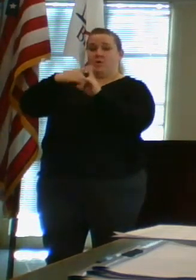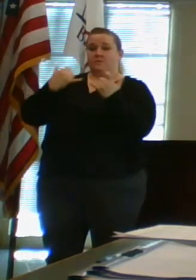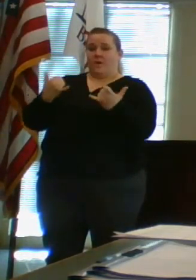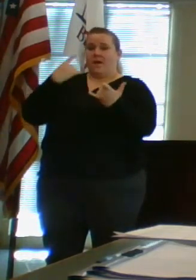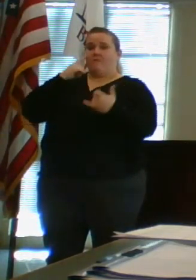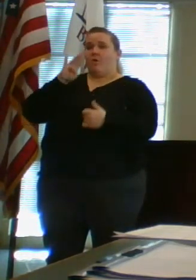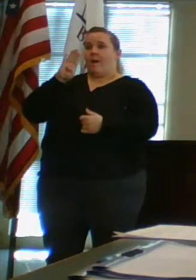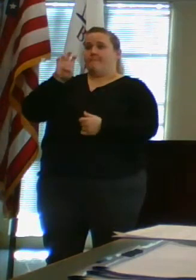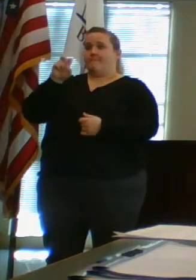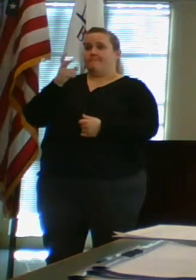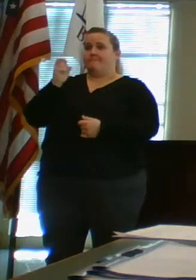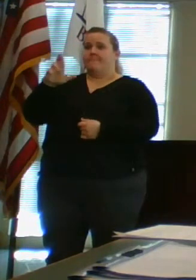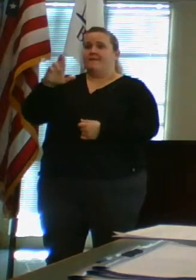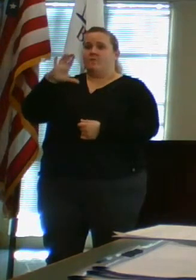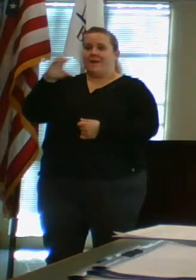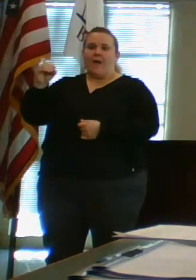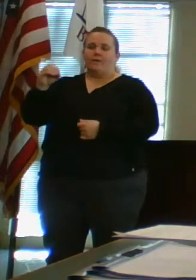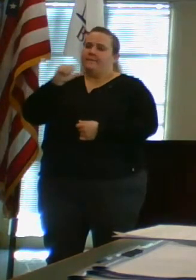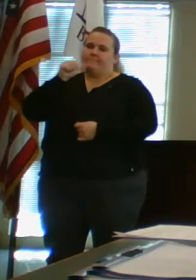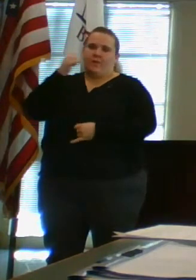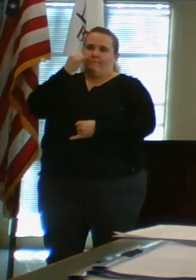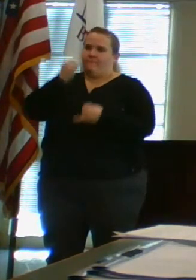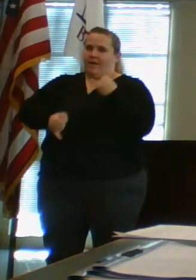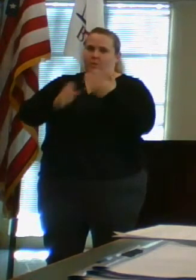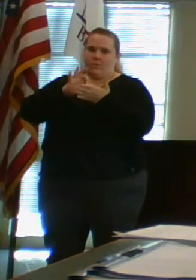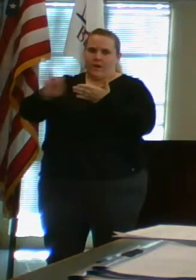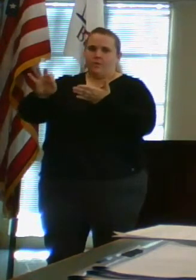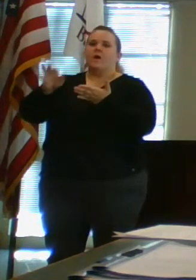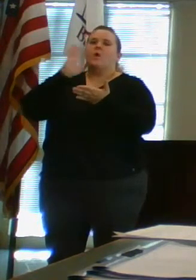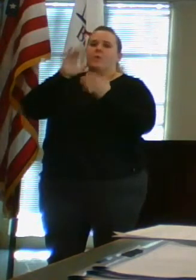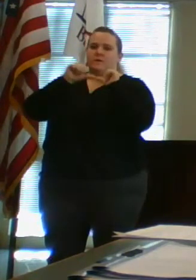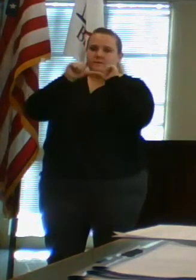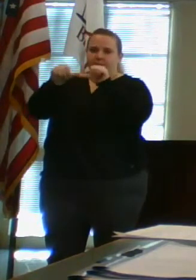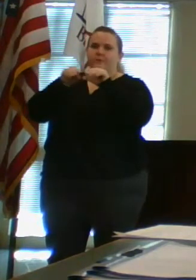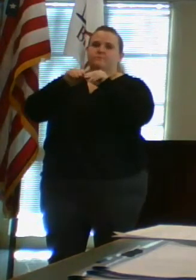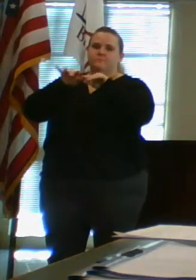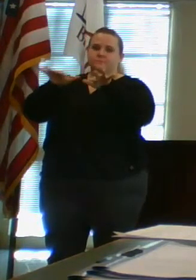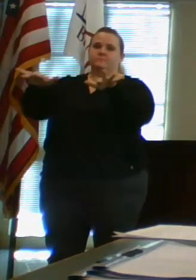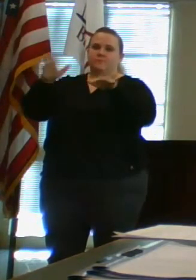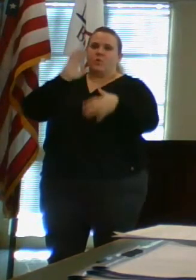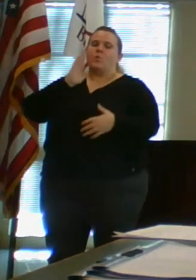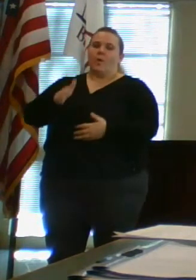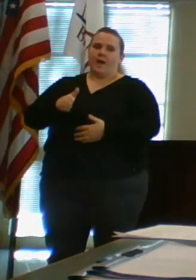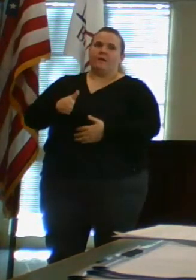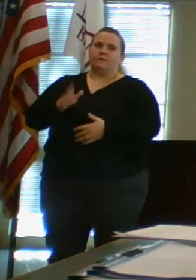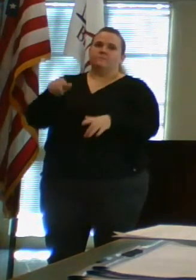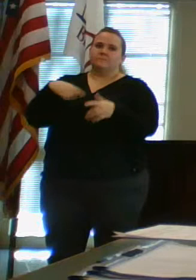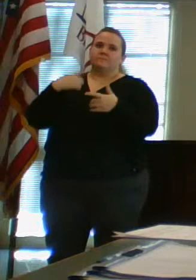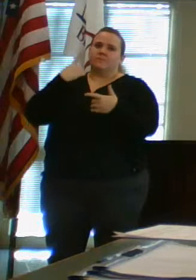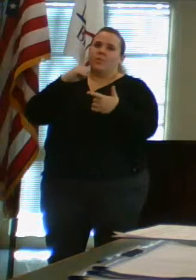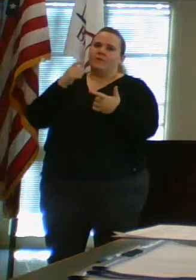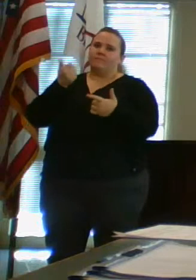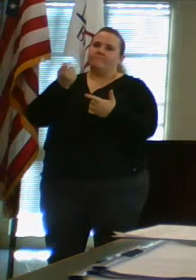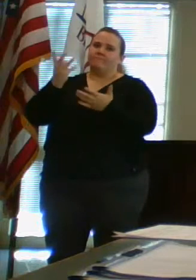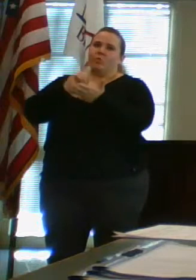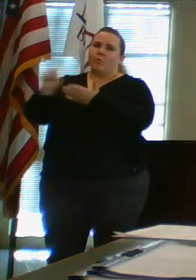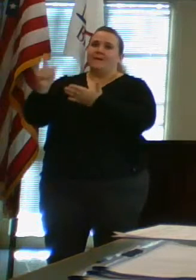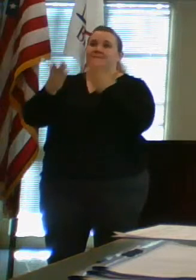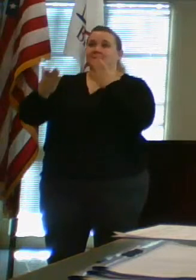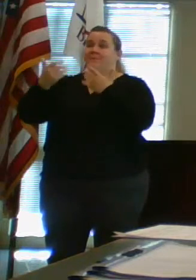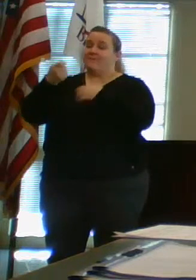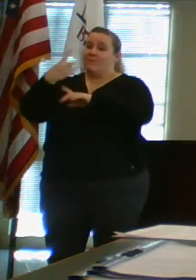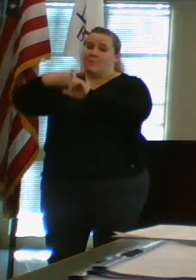now for Beaver County is not the final count. This is going to continue to peak for the next several weeks, maybe even